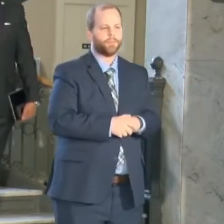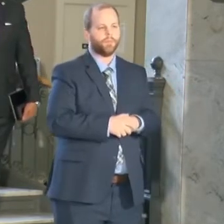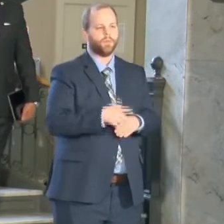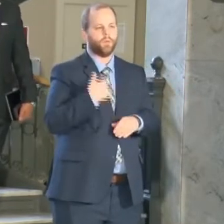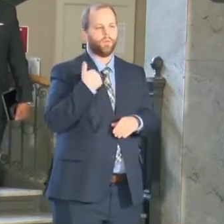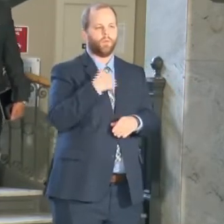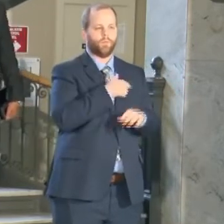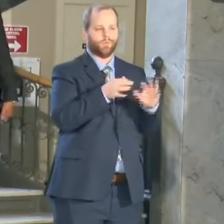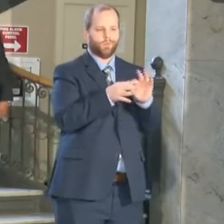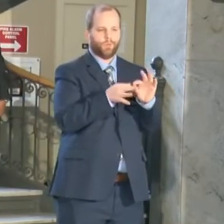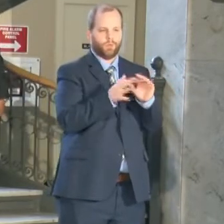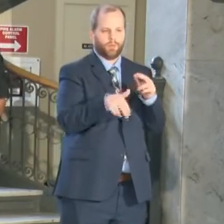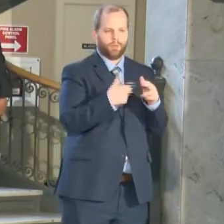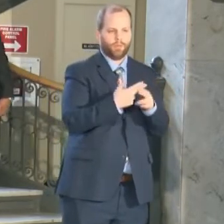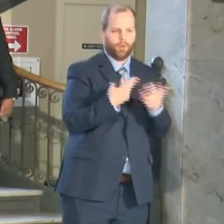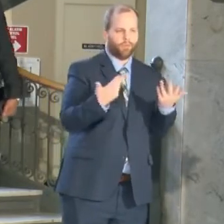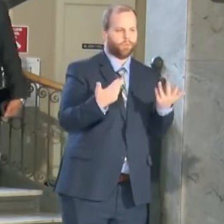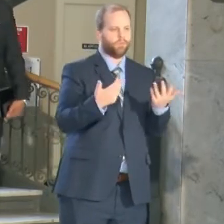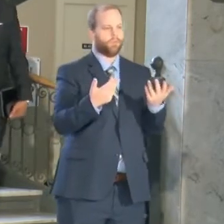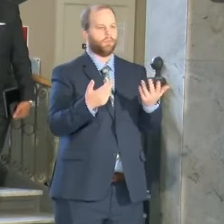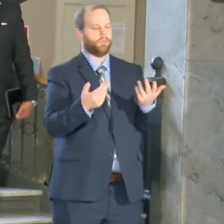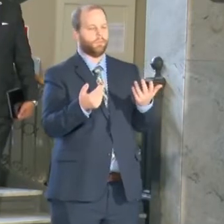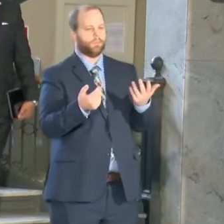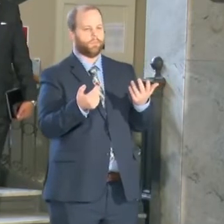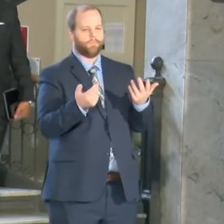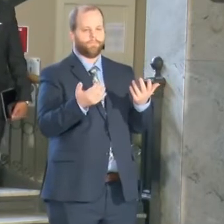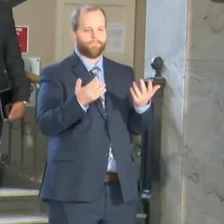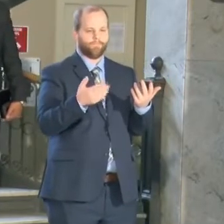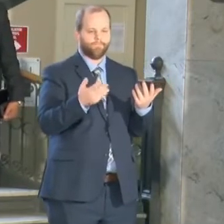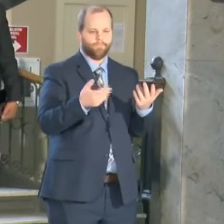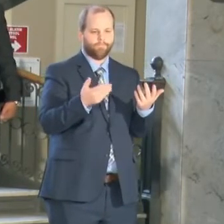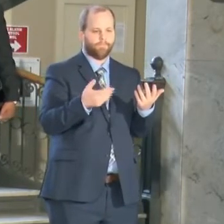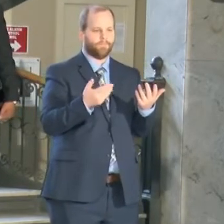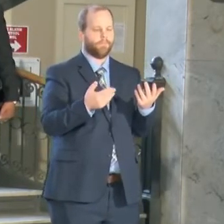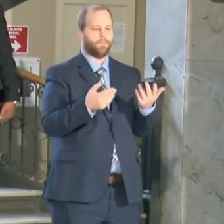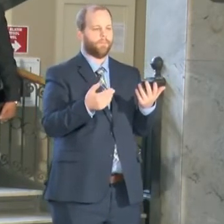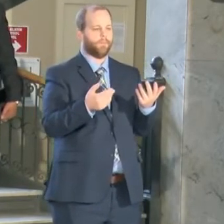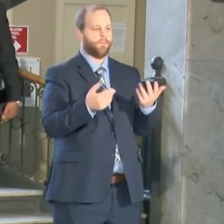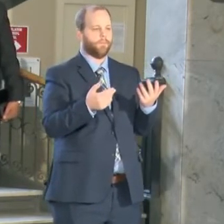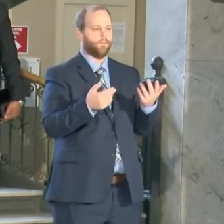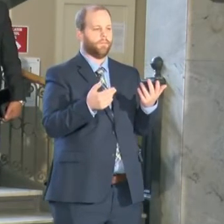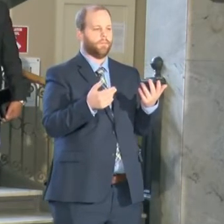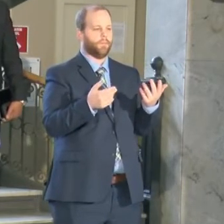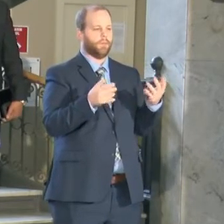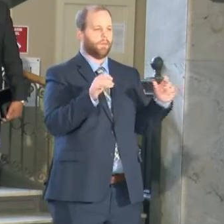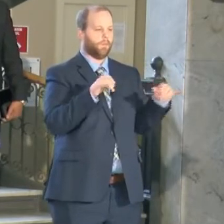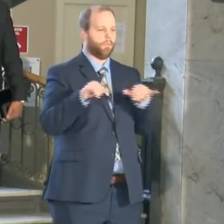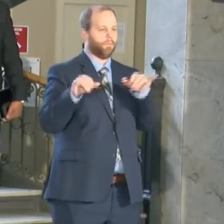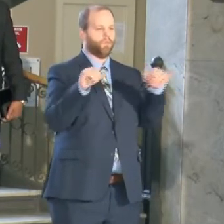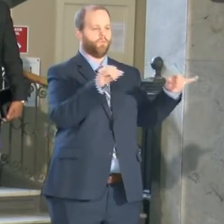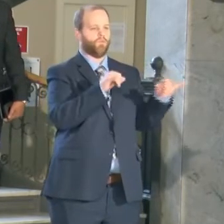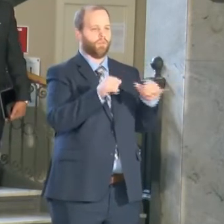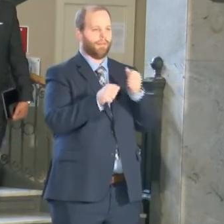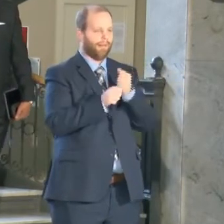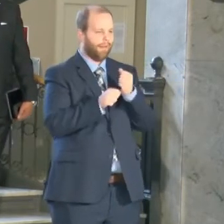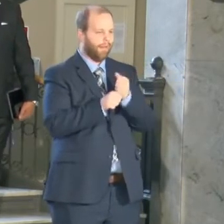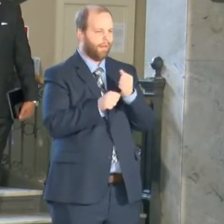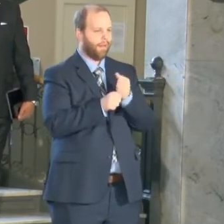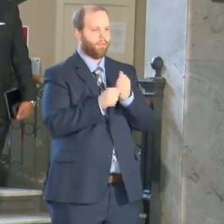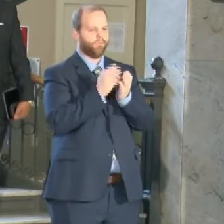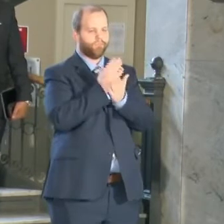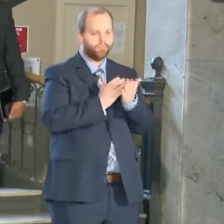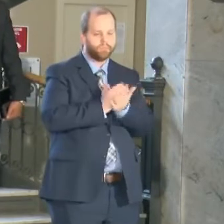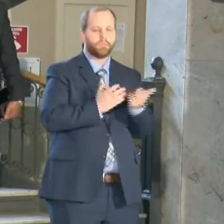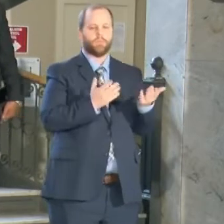mutual aid components. We could not do this if it was not for mutual aid efforts in our partners in